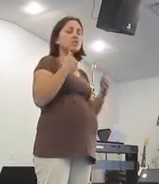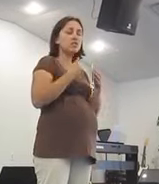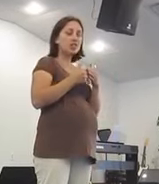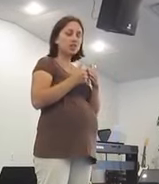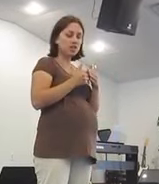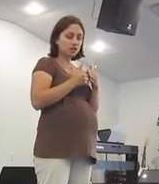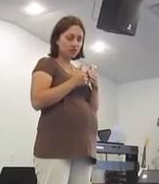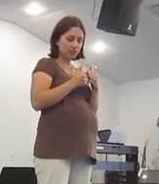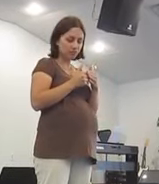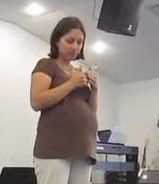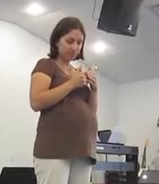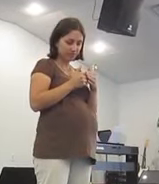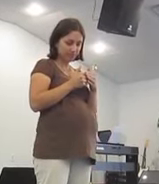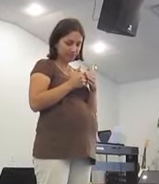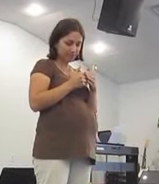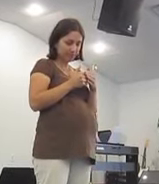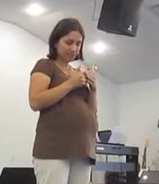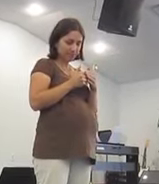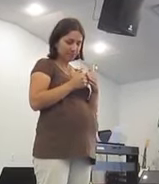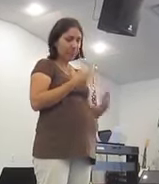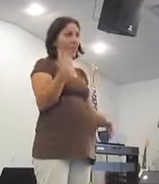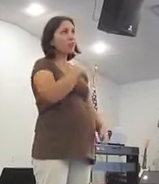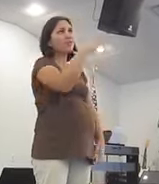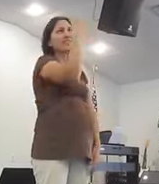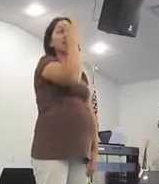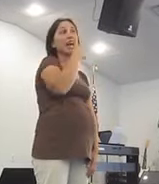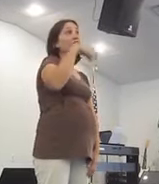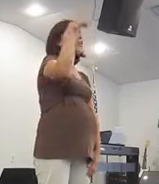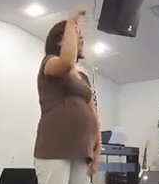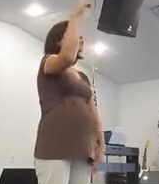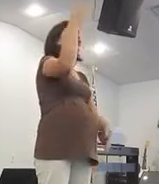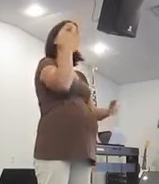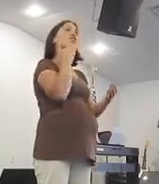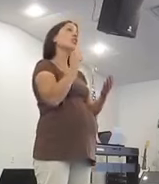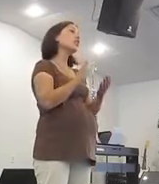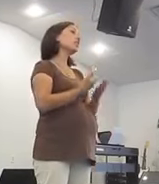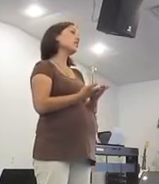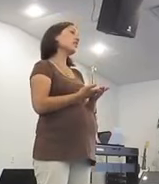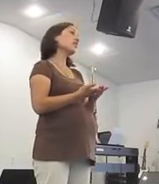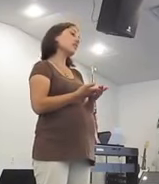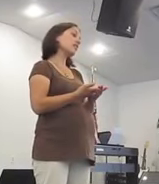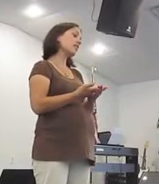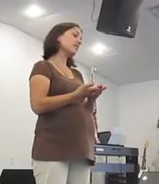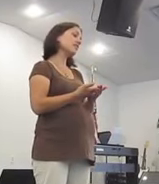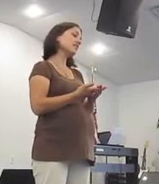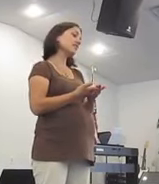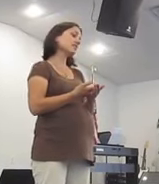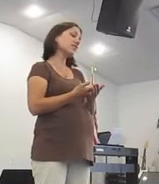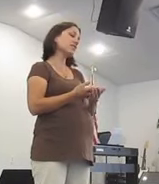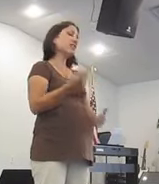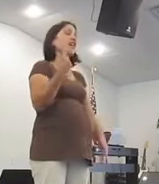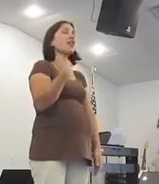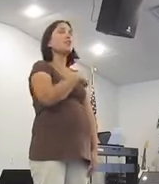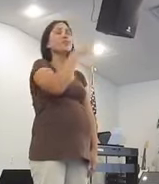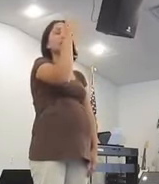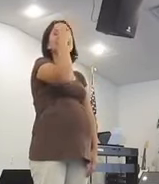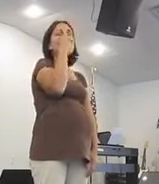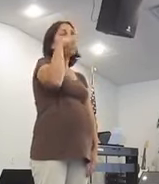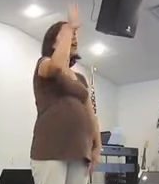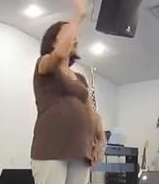near We doubt your goodness We doubt